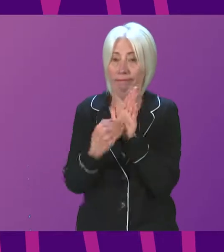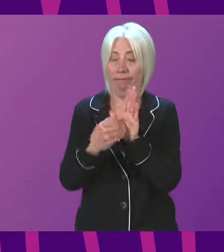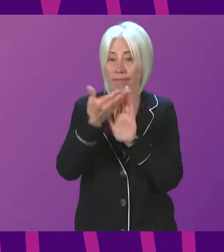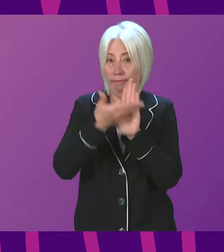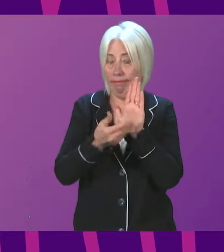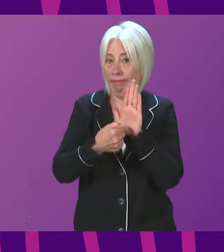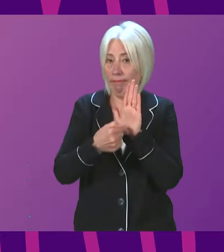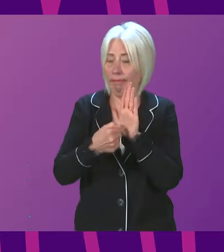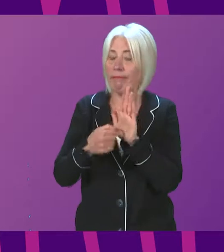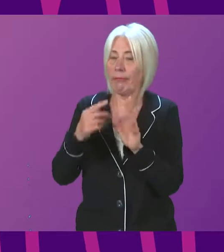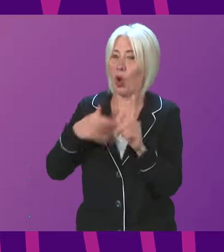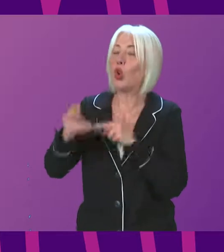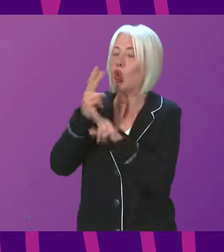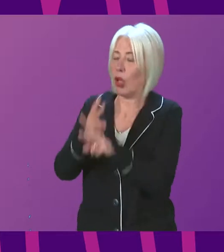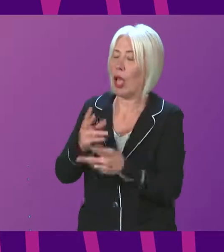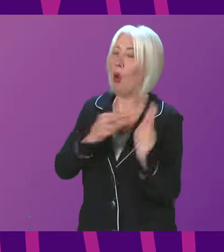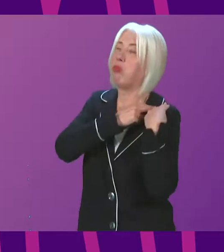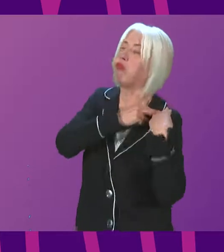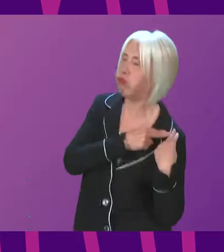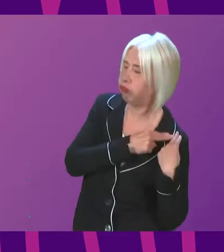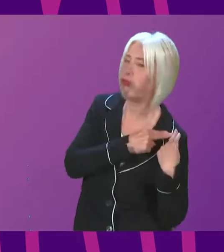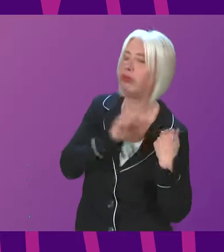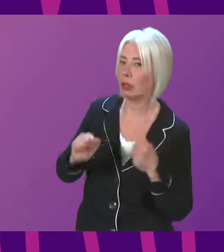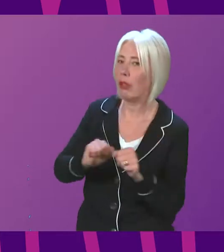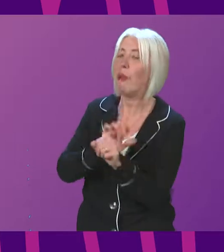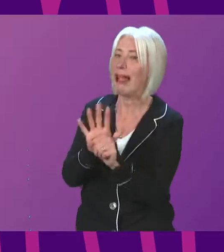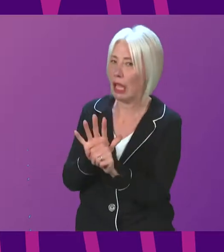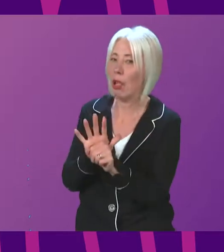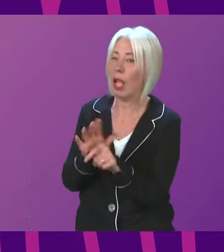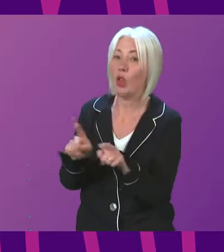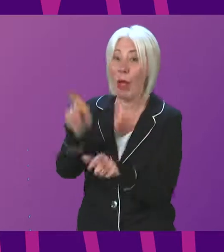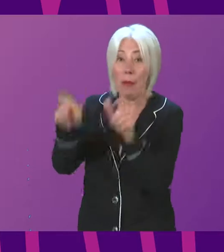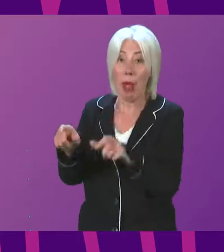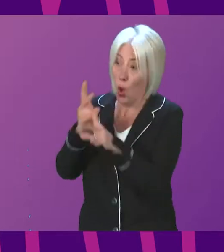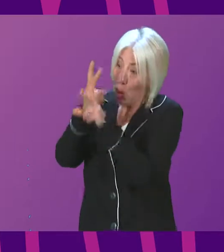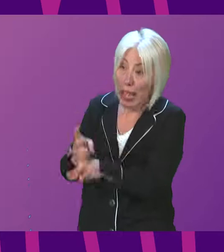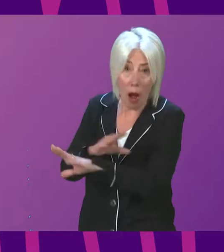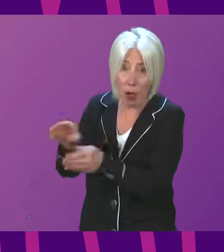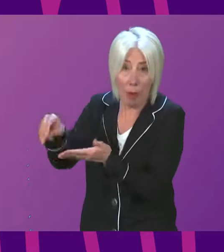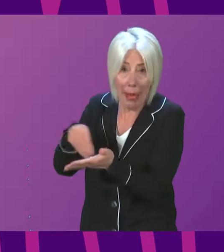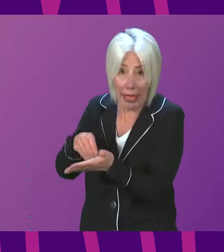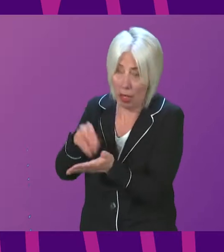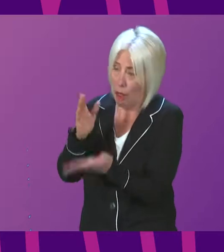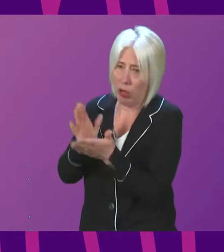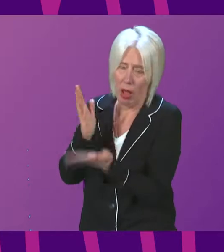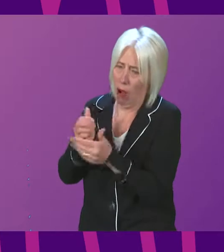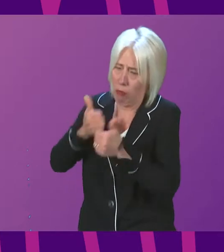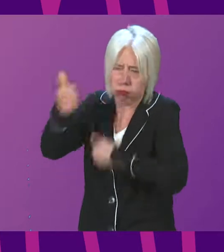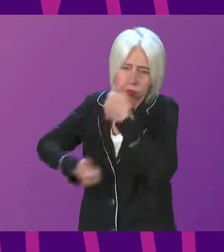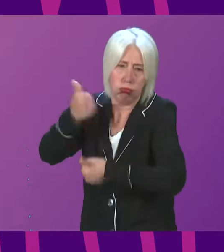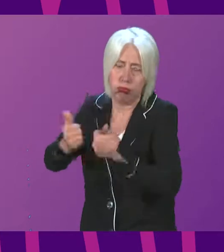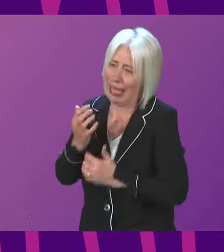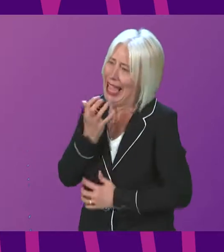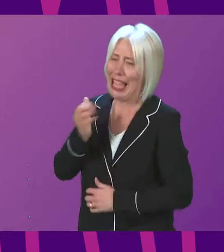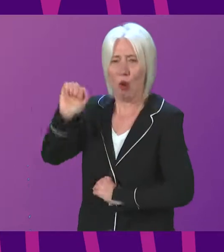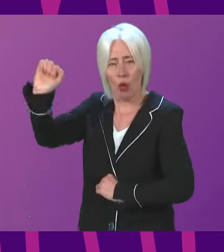care has undoubtedly shared the burden of the pandemic and so too have unpaid carers who are unsung heroes caring for relatives